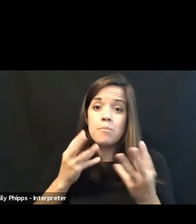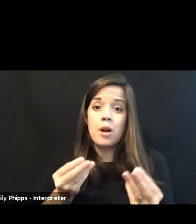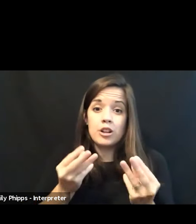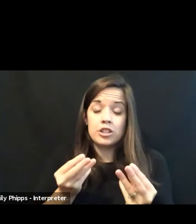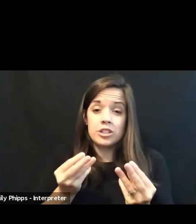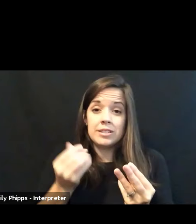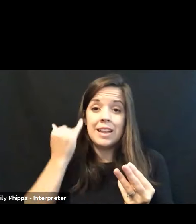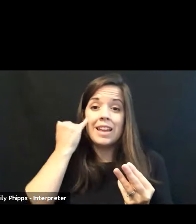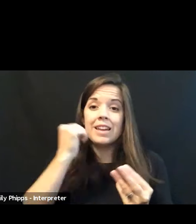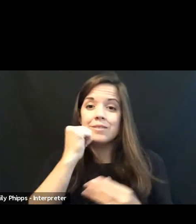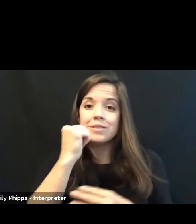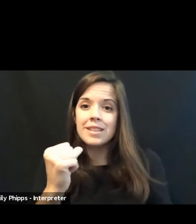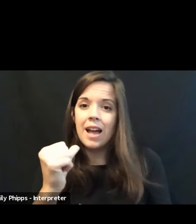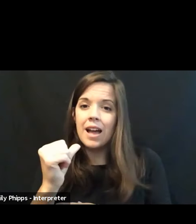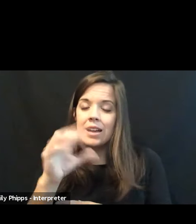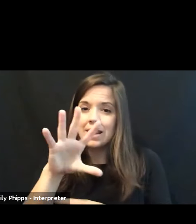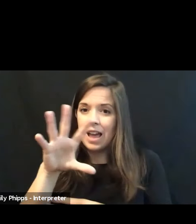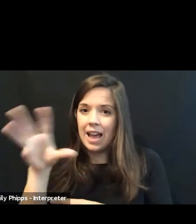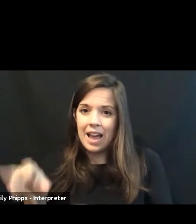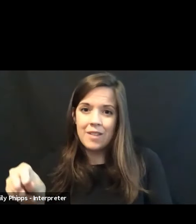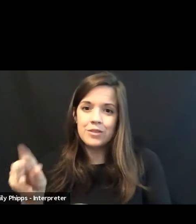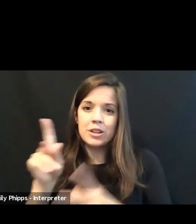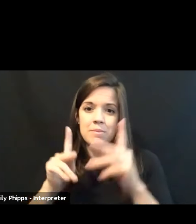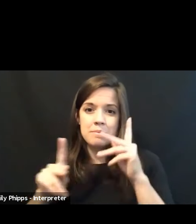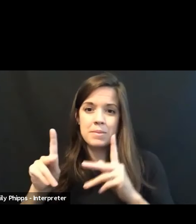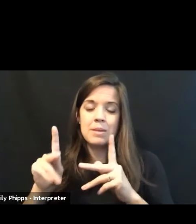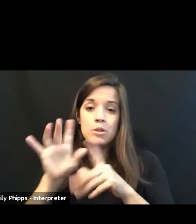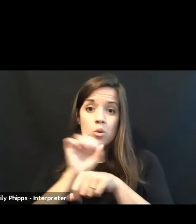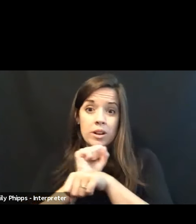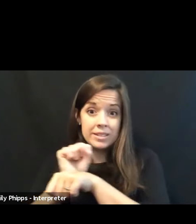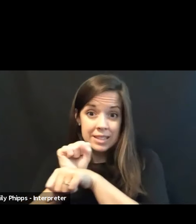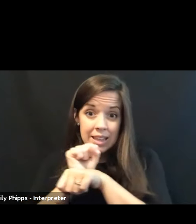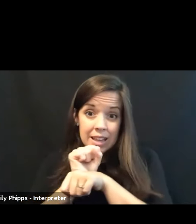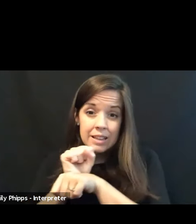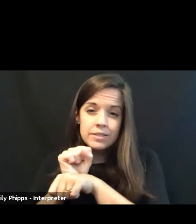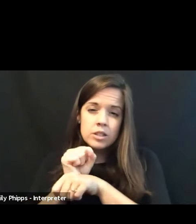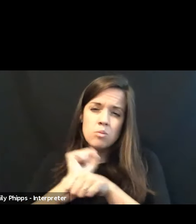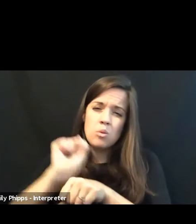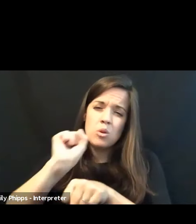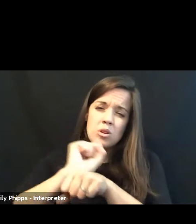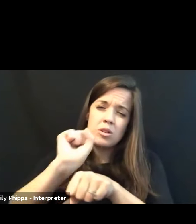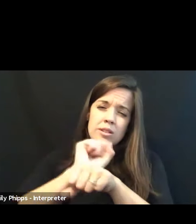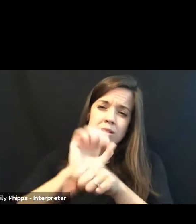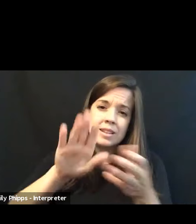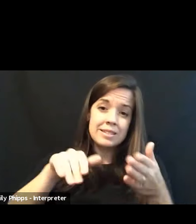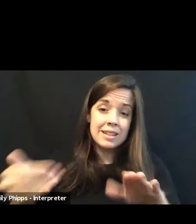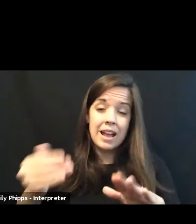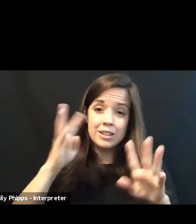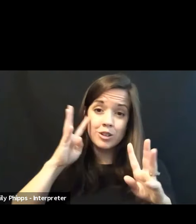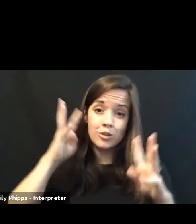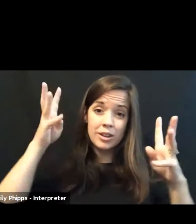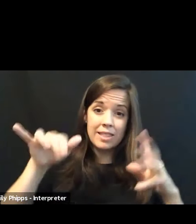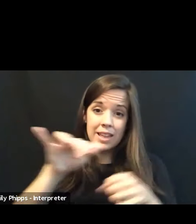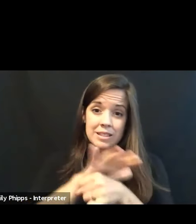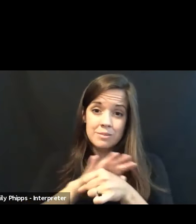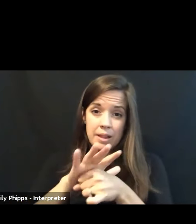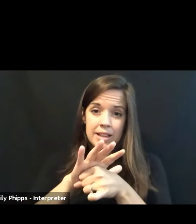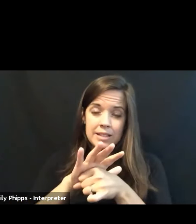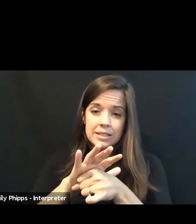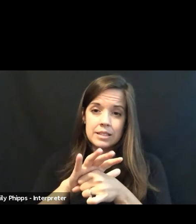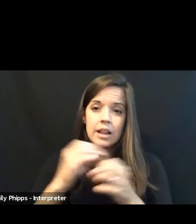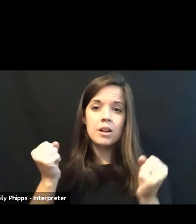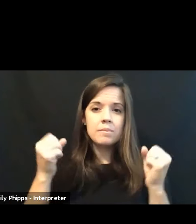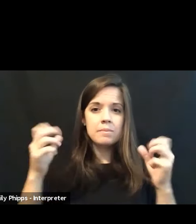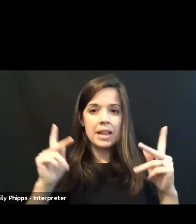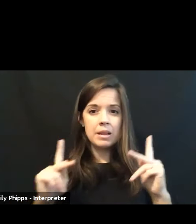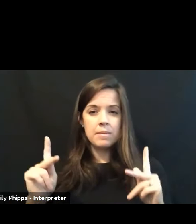enslaved Africans toiled and died to create it. But then there are many people that